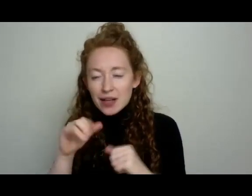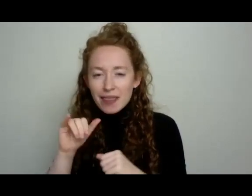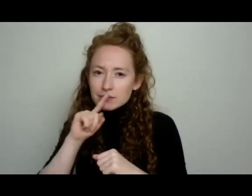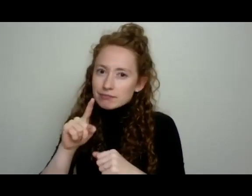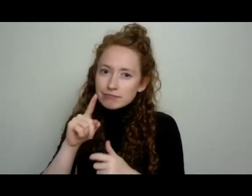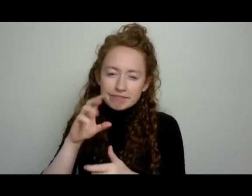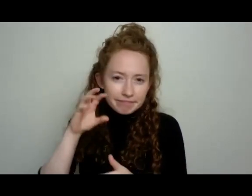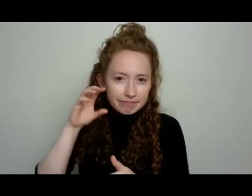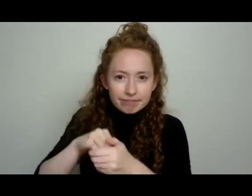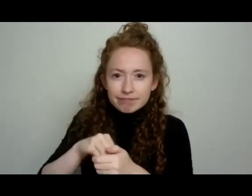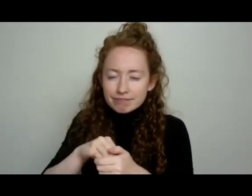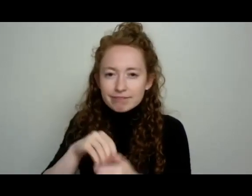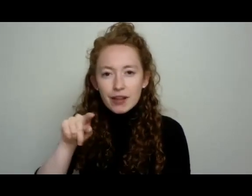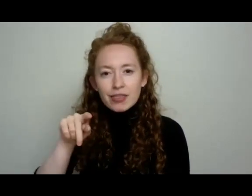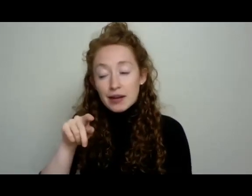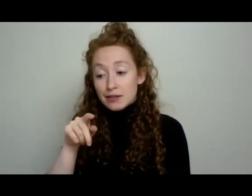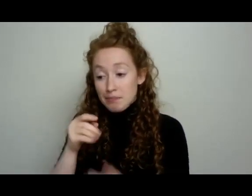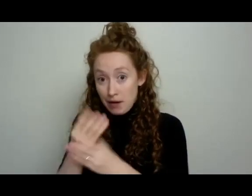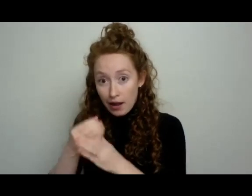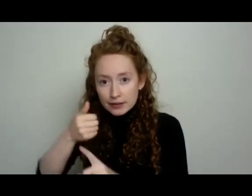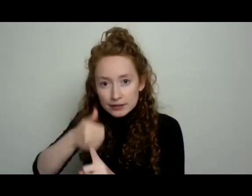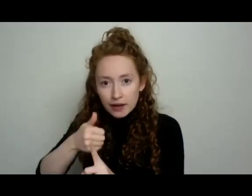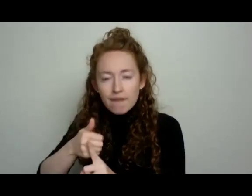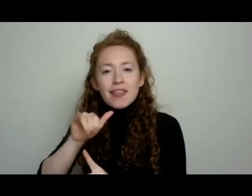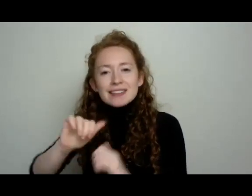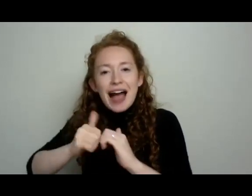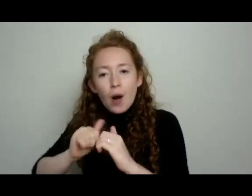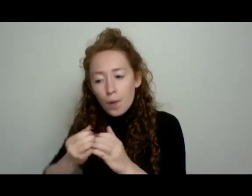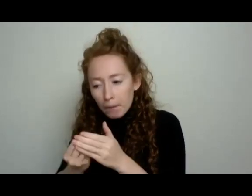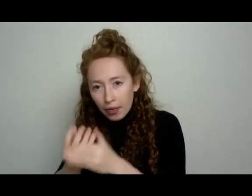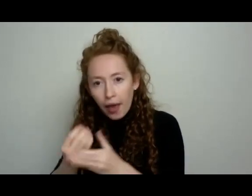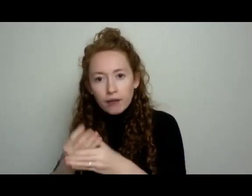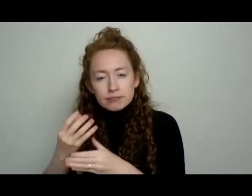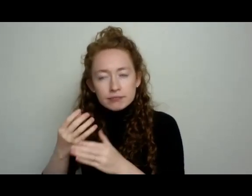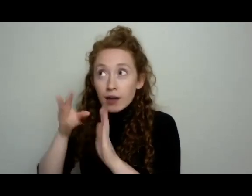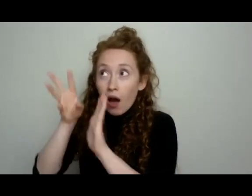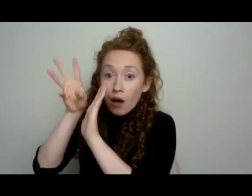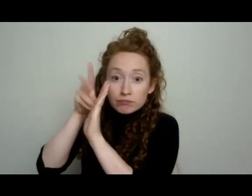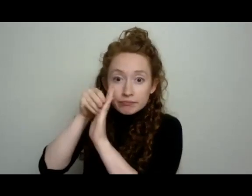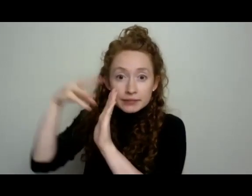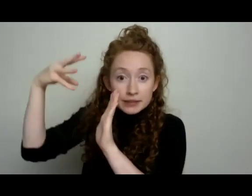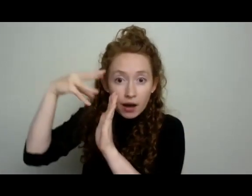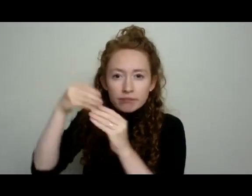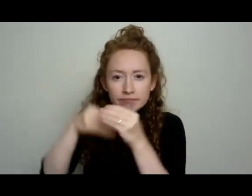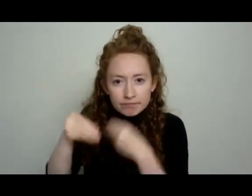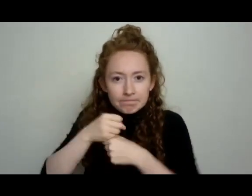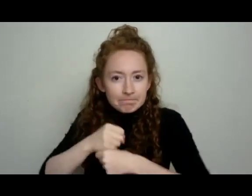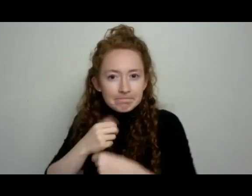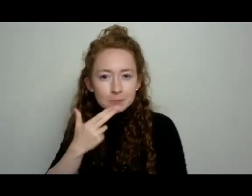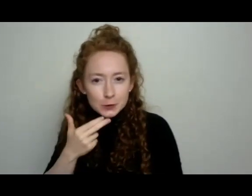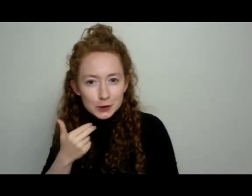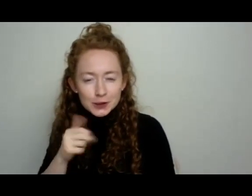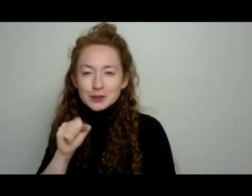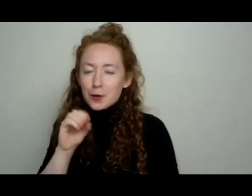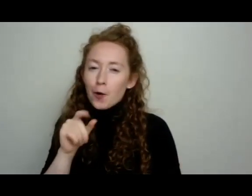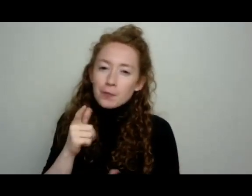in the photosynthetic capacity. And so it's so wild how bitter some stressed cucumbers are